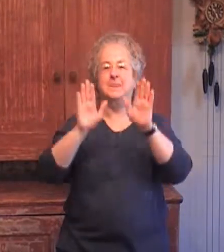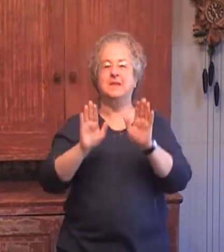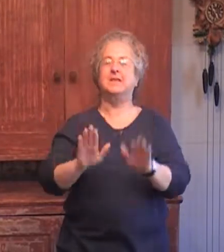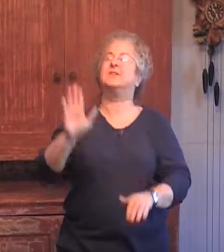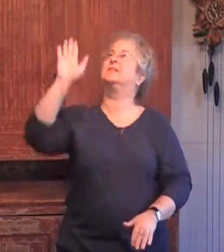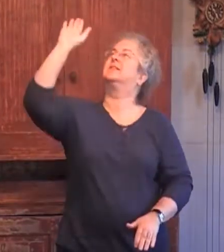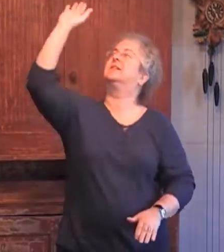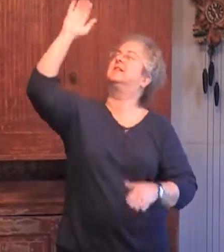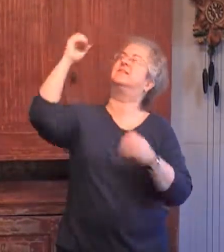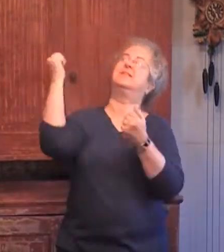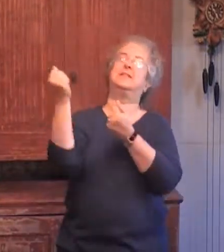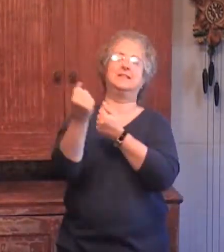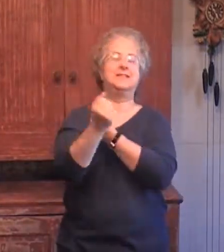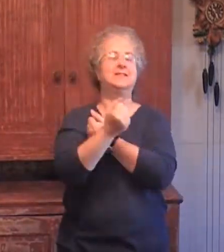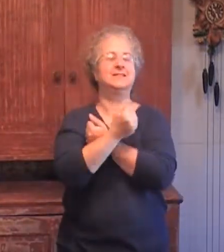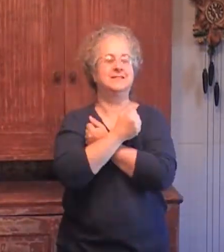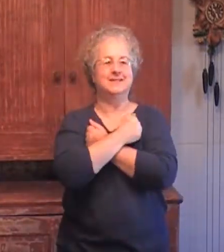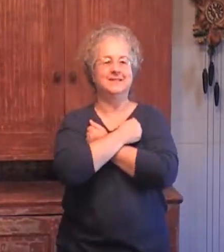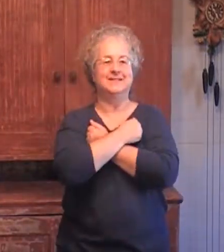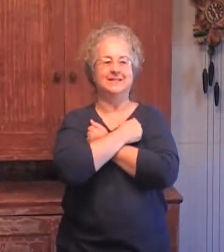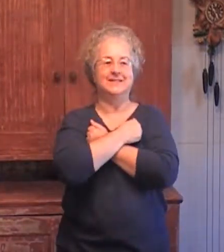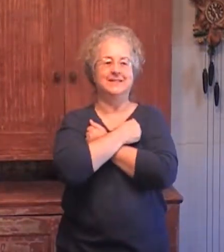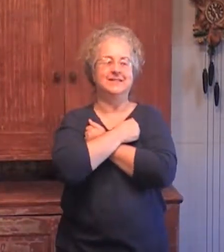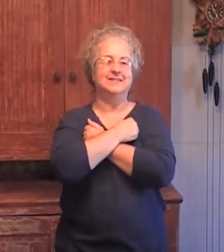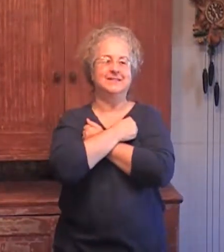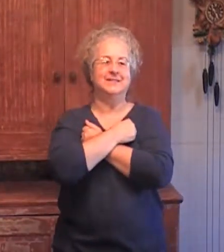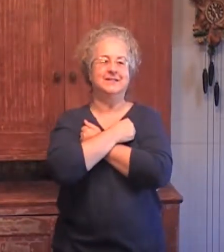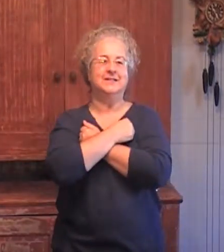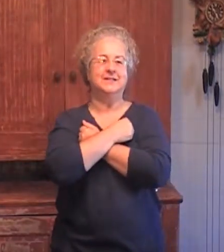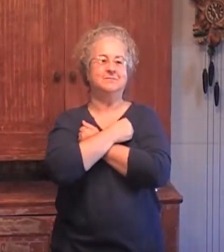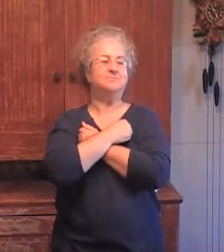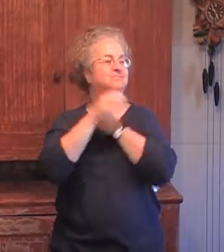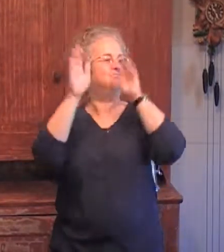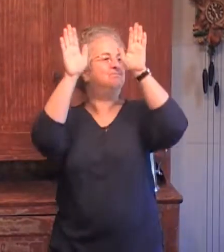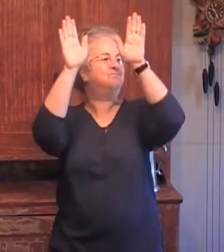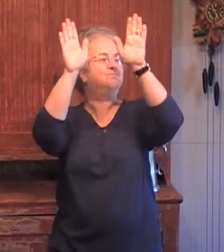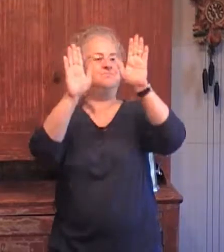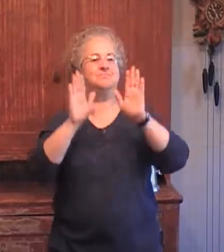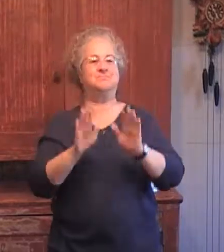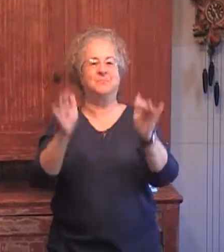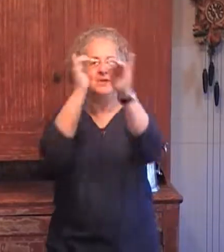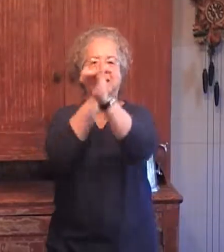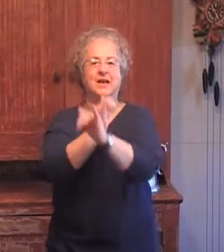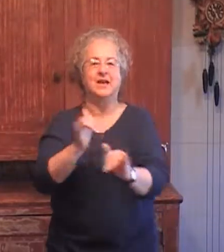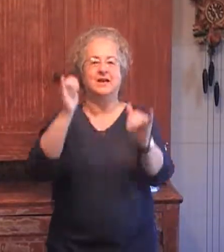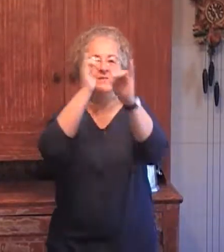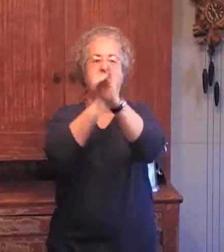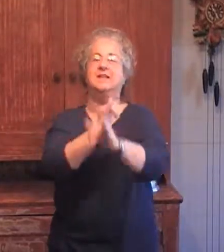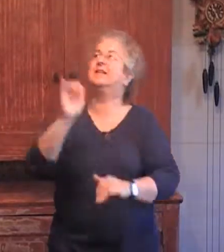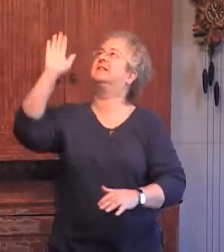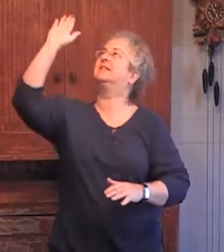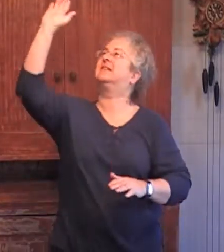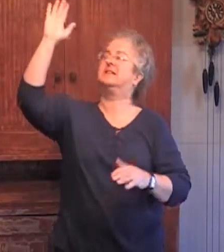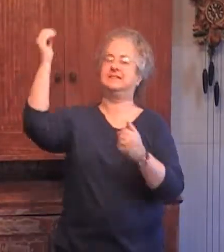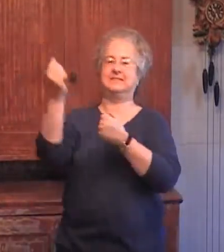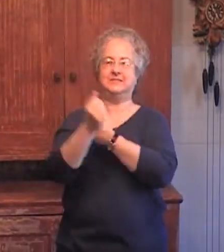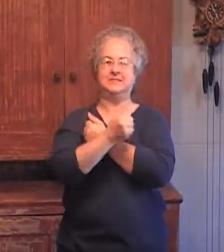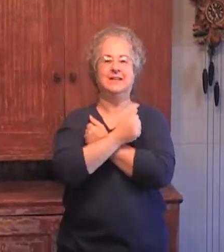And wonders of His love. And wonders of His